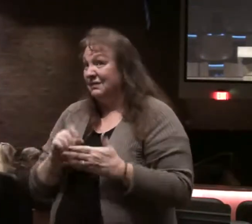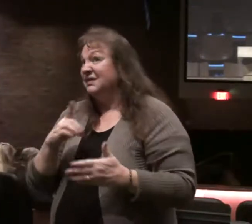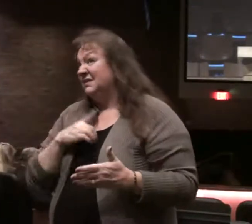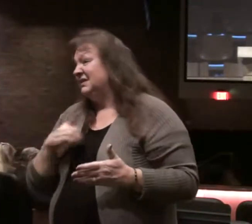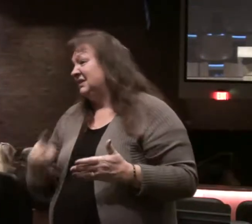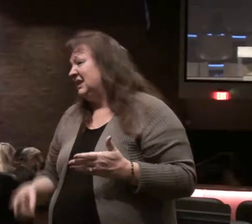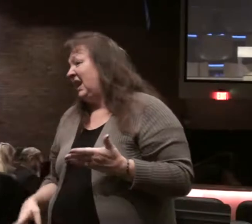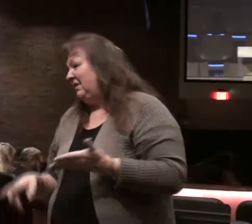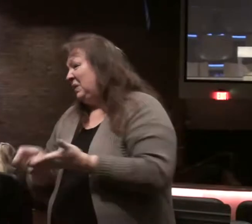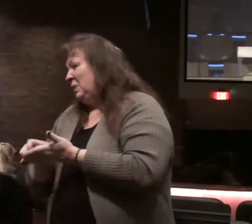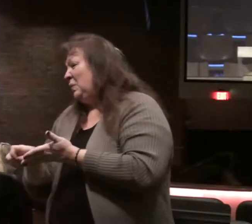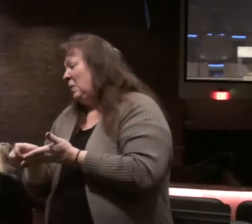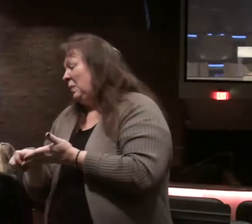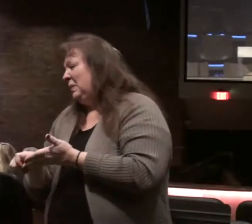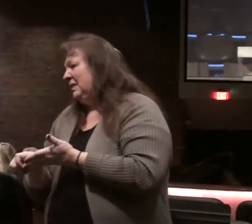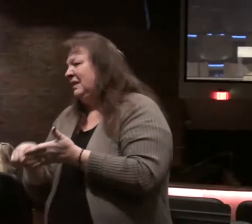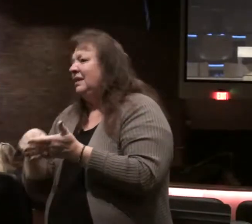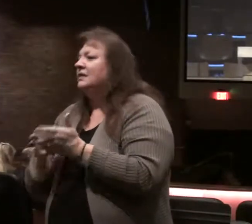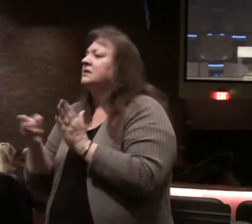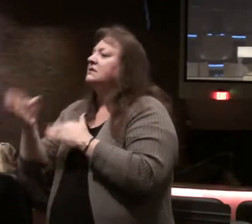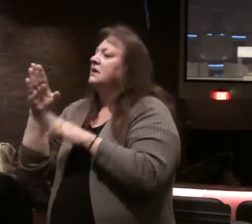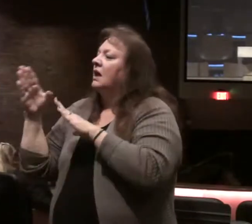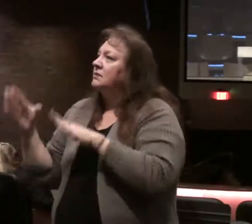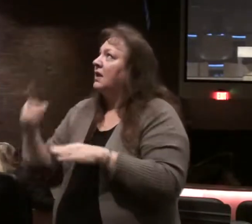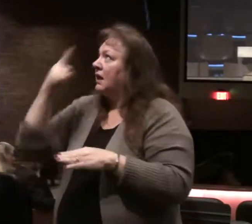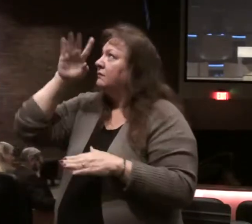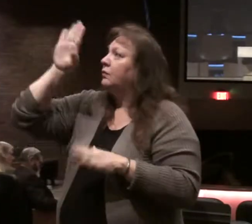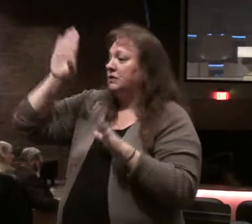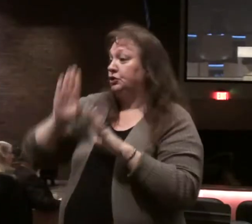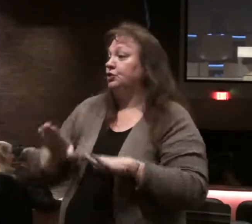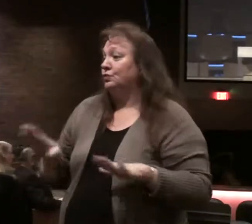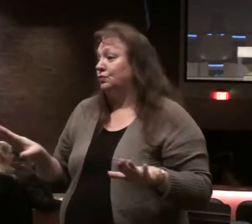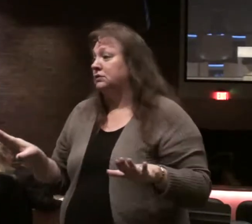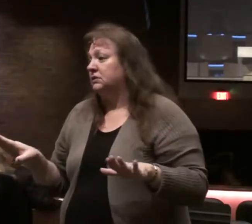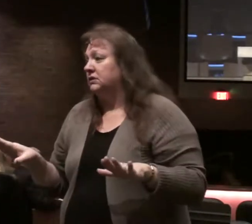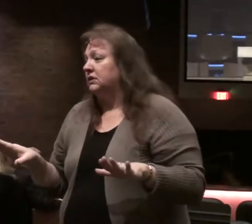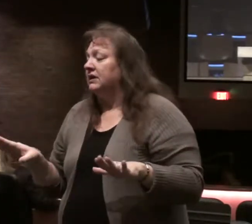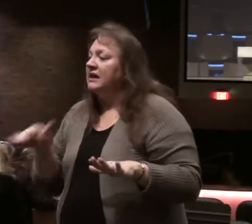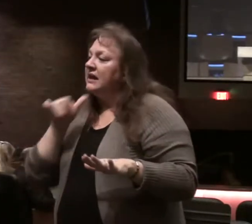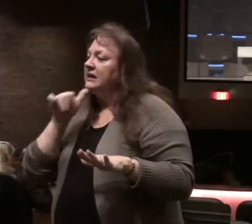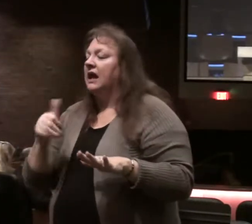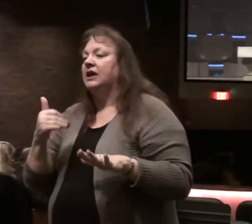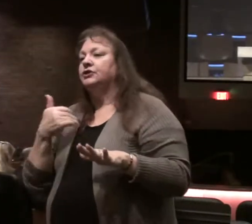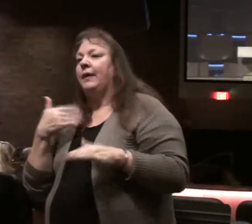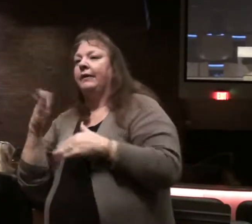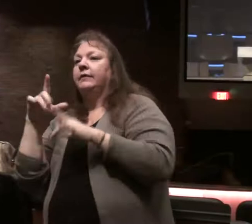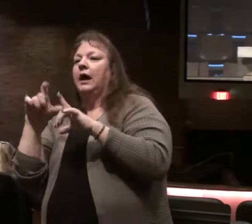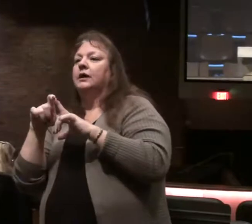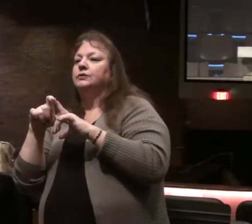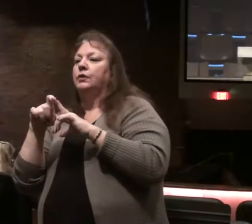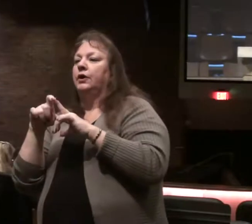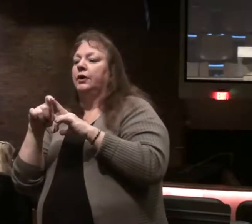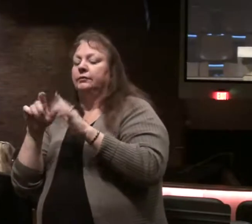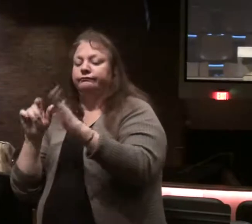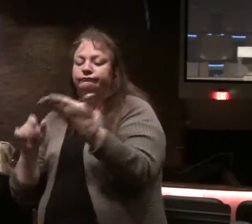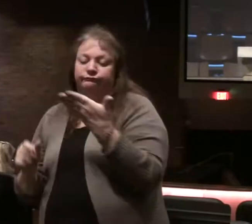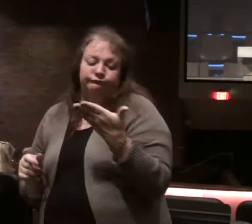David in the Old Testament, this was God's plan for His children. Not just to have God's word externally,